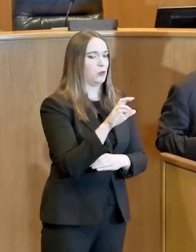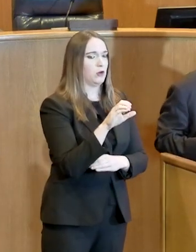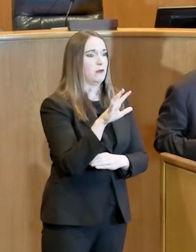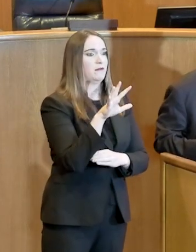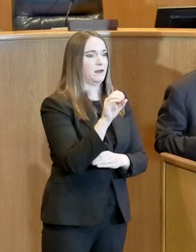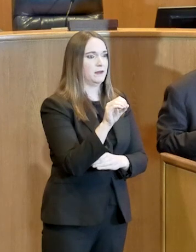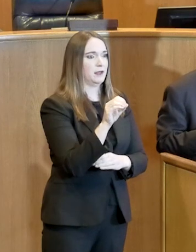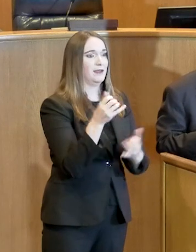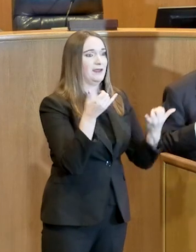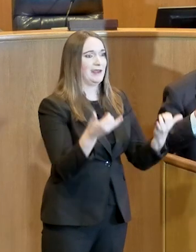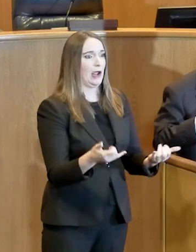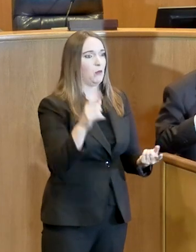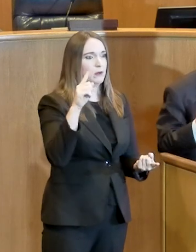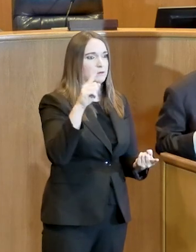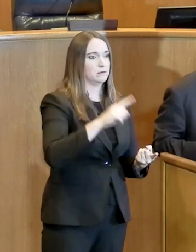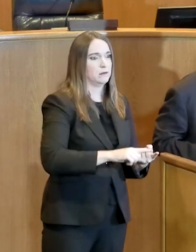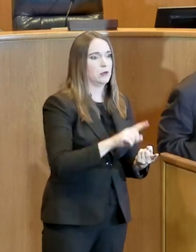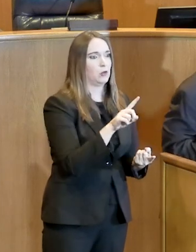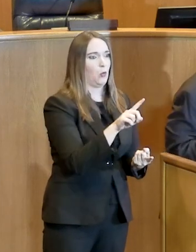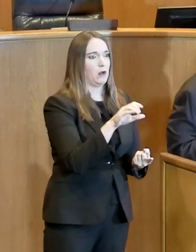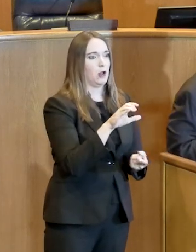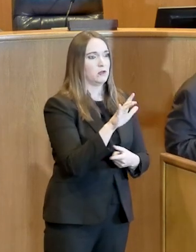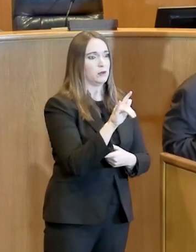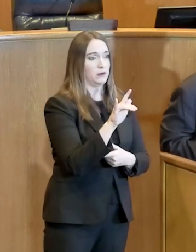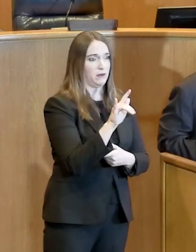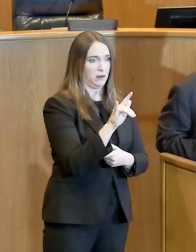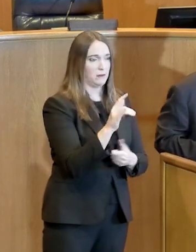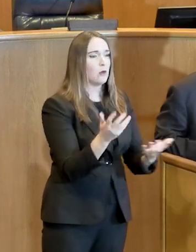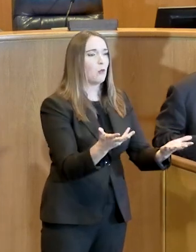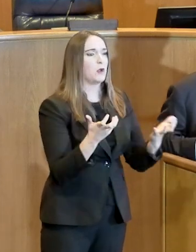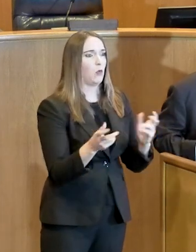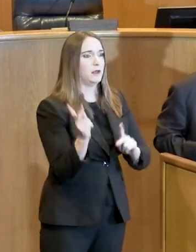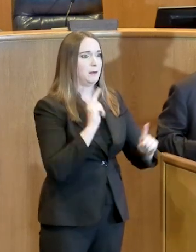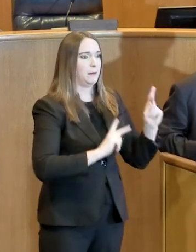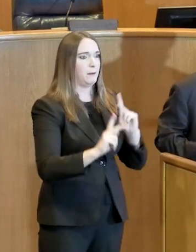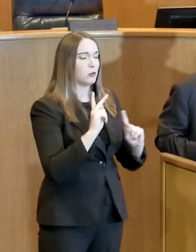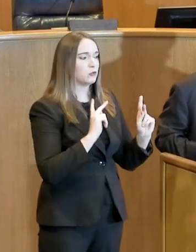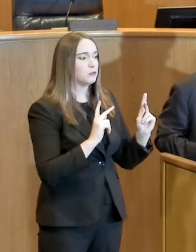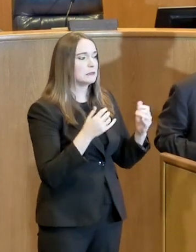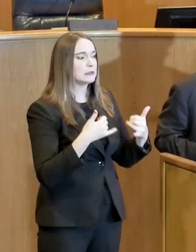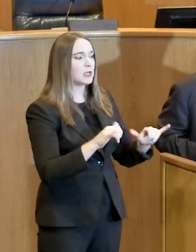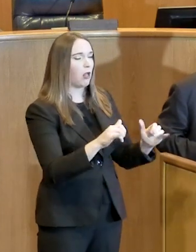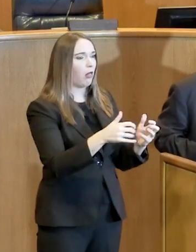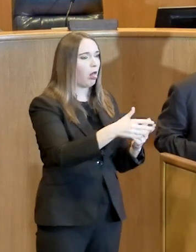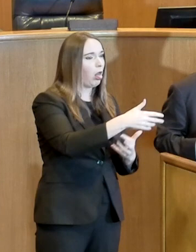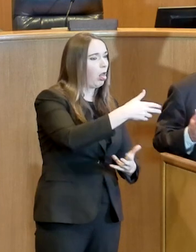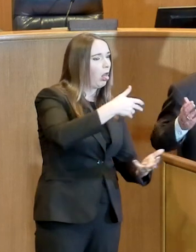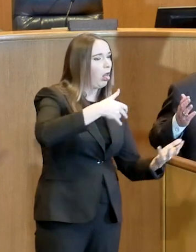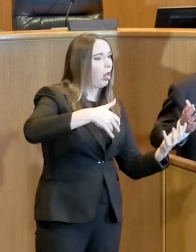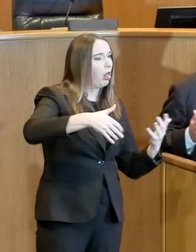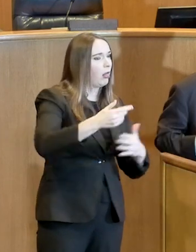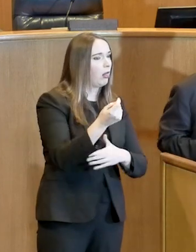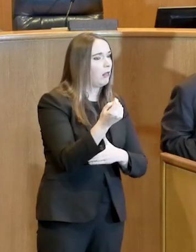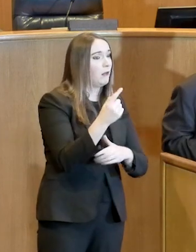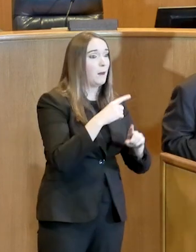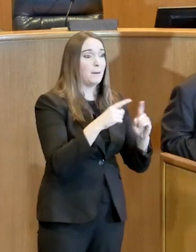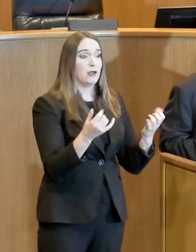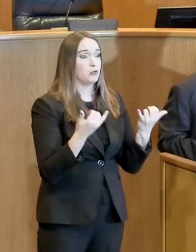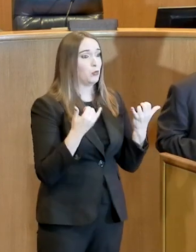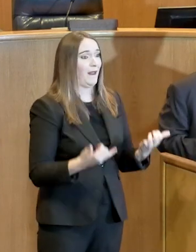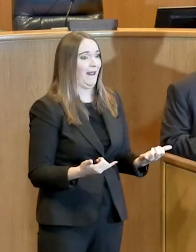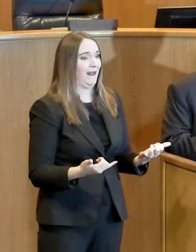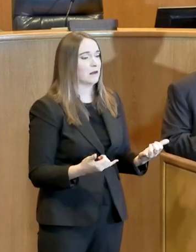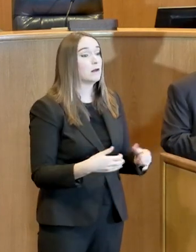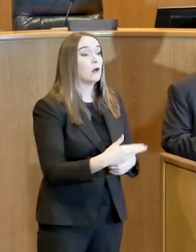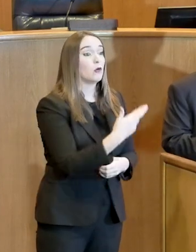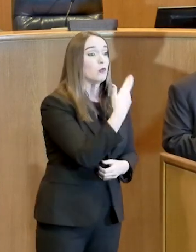the 125 but let everybody kind of stay open. And what we're doing today is basically saying for the restaurants,